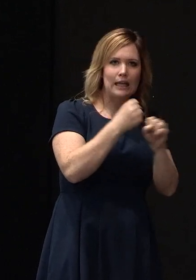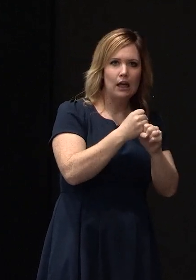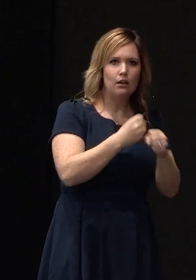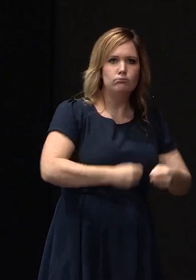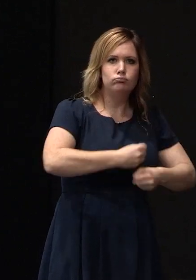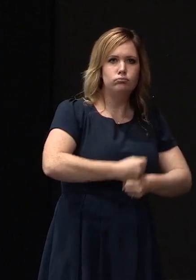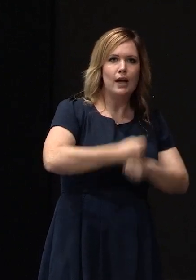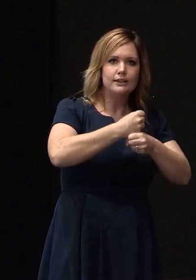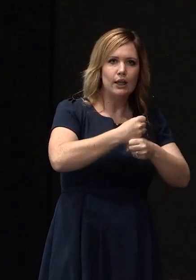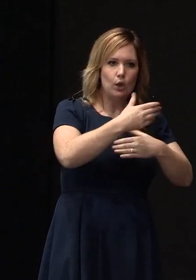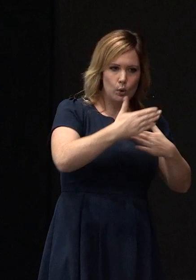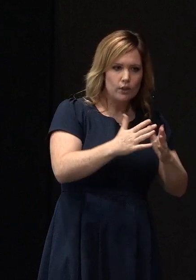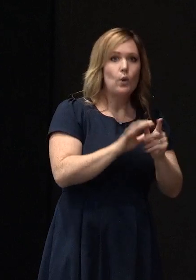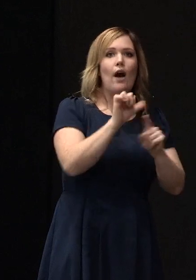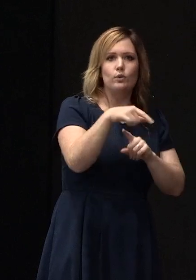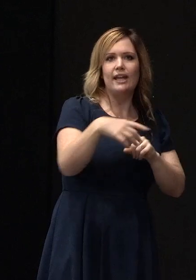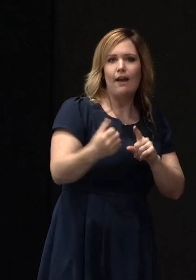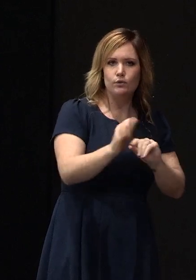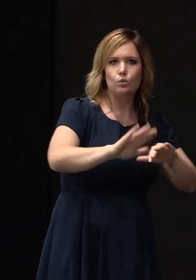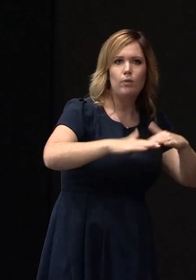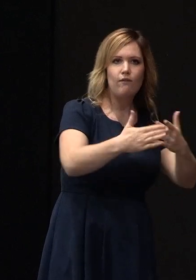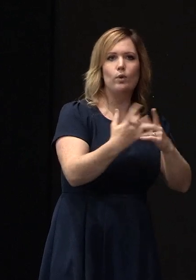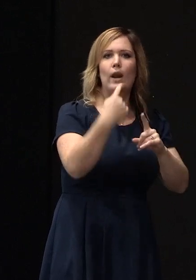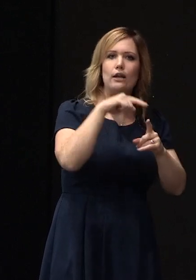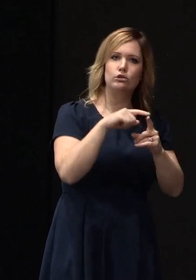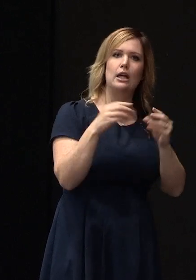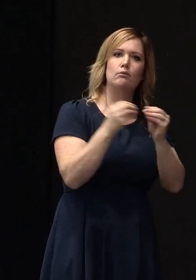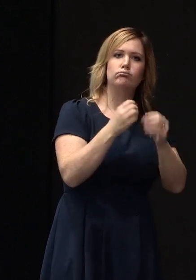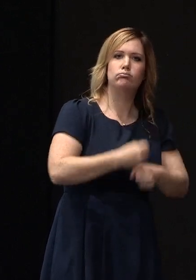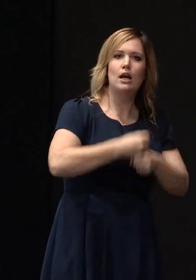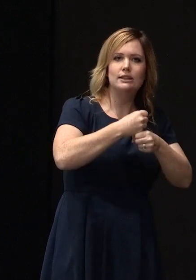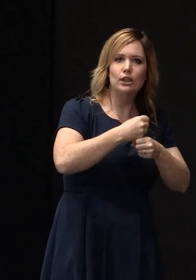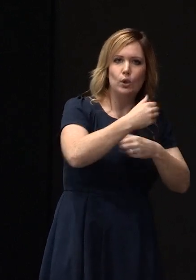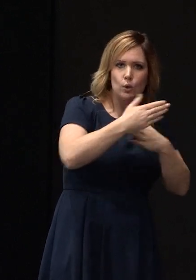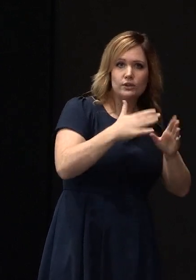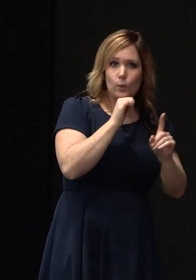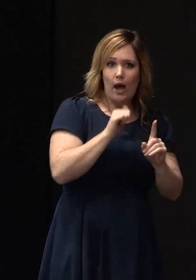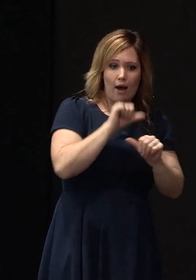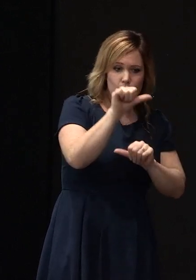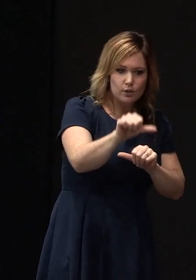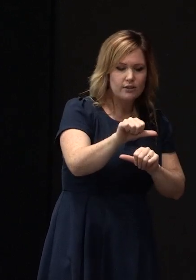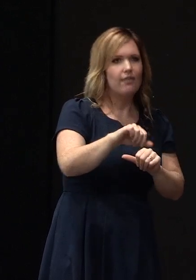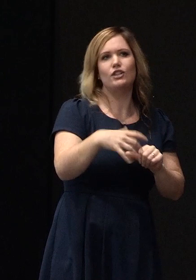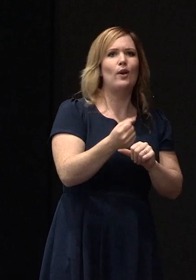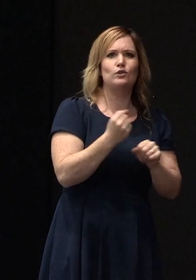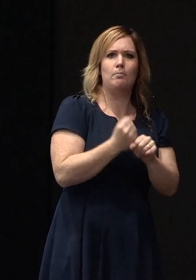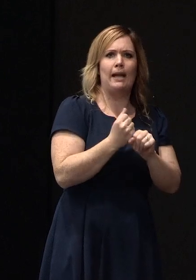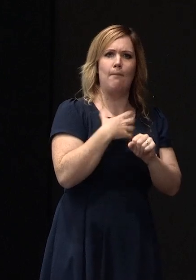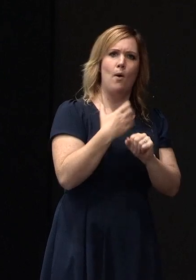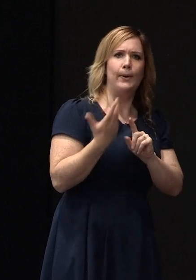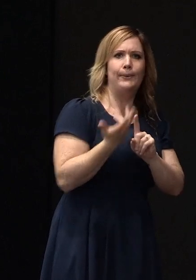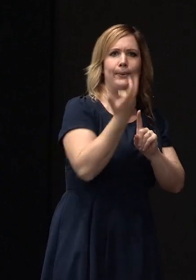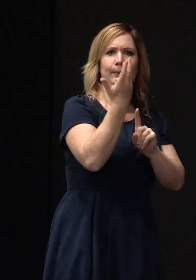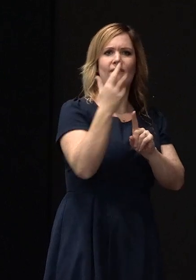so they are not obliged if I would get it right to upgrade it from a building concern